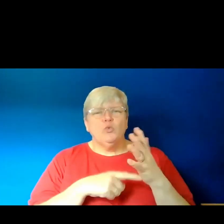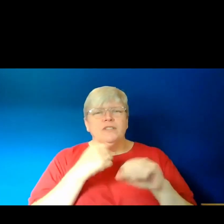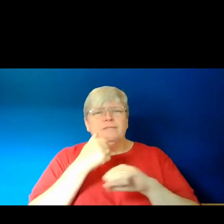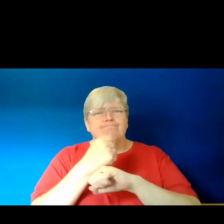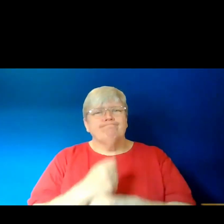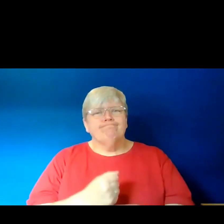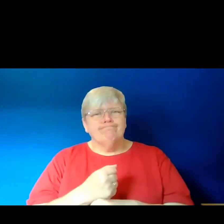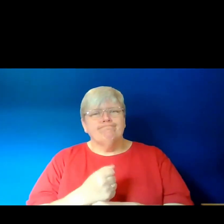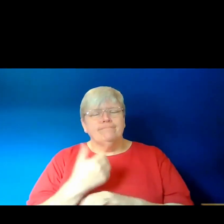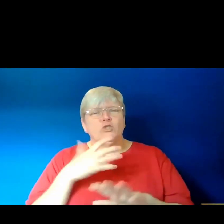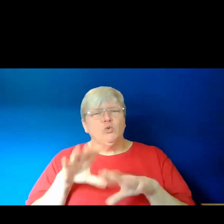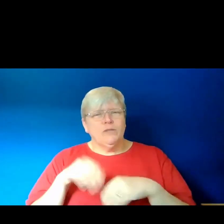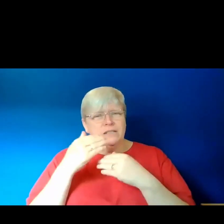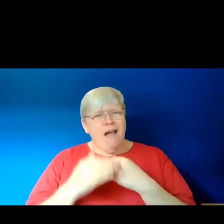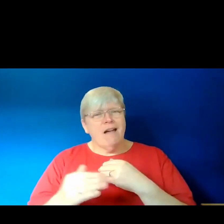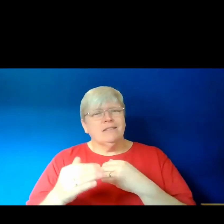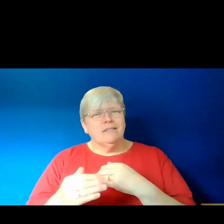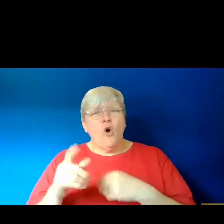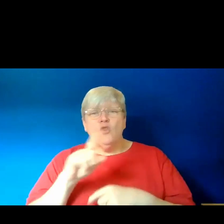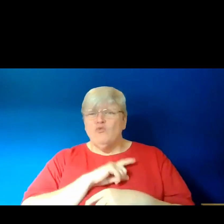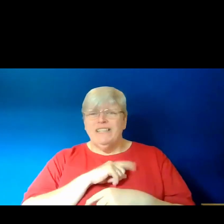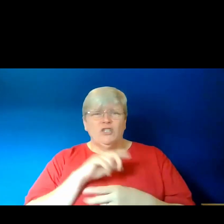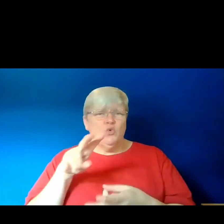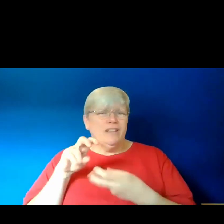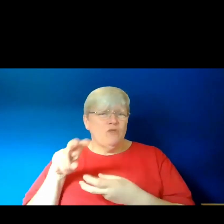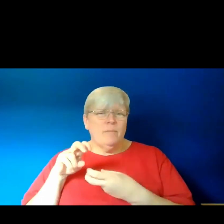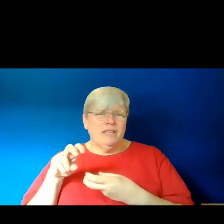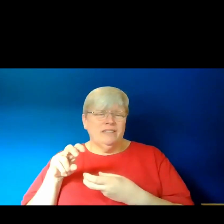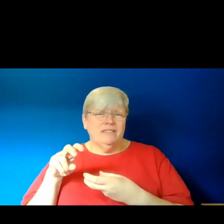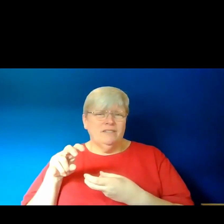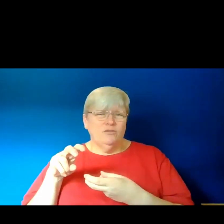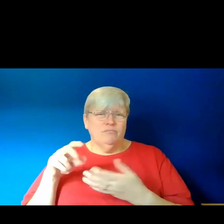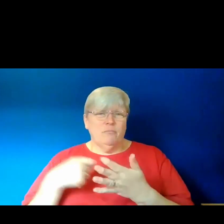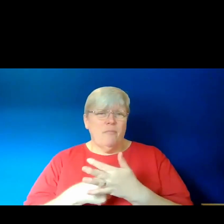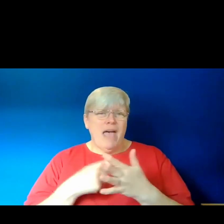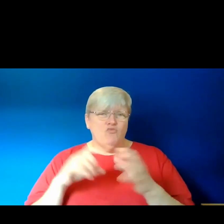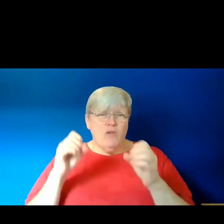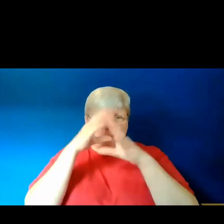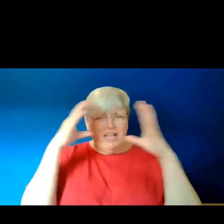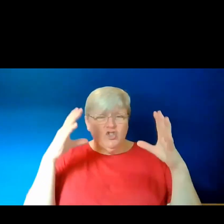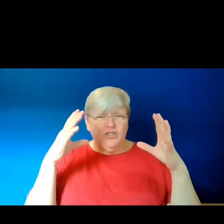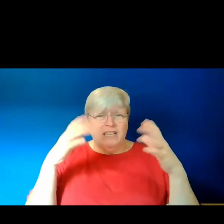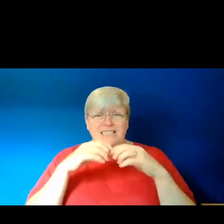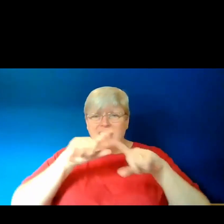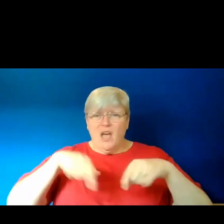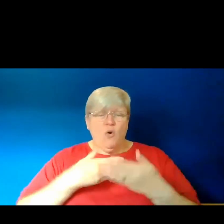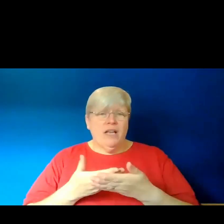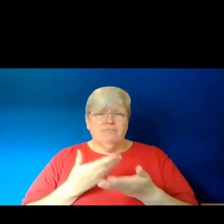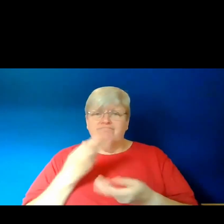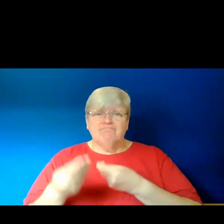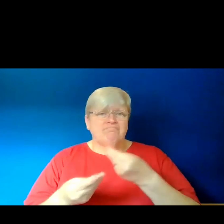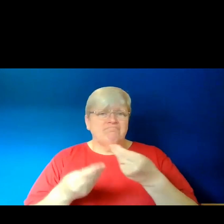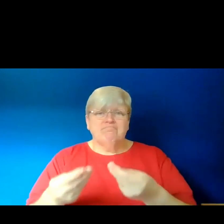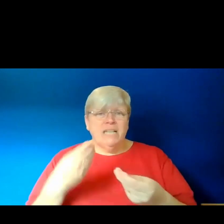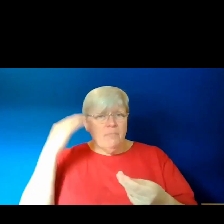or reason to extrapolate to my reimaginings, that's how I negotiate it in my mind.